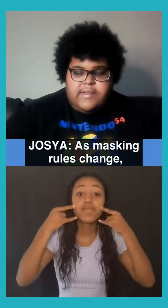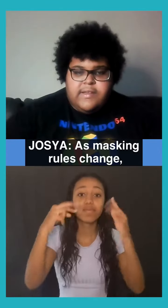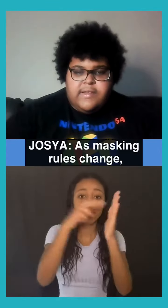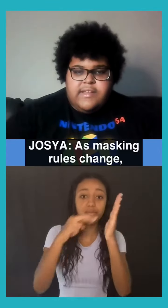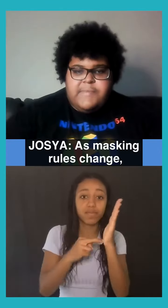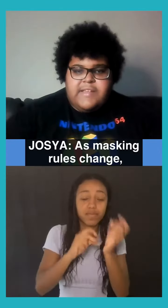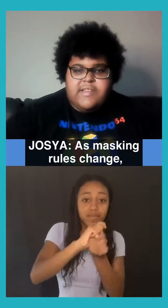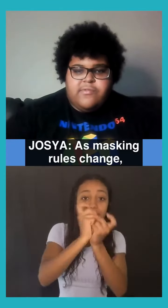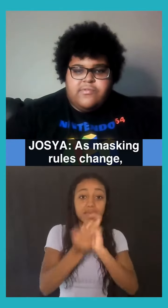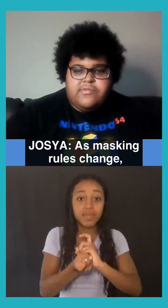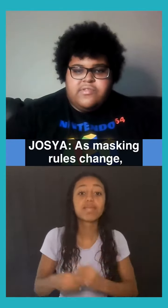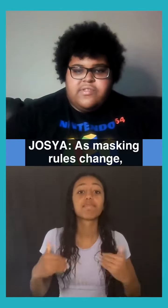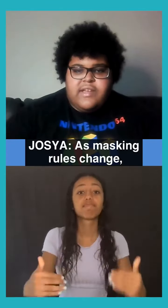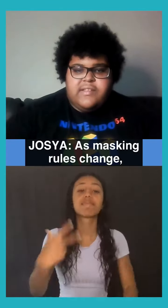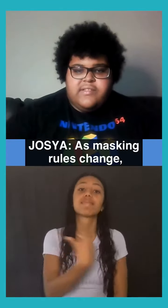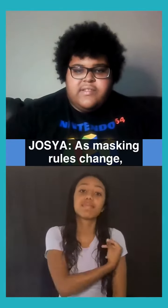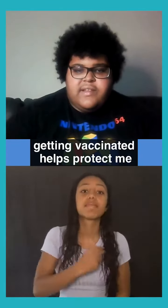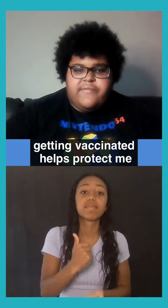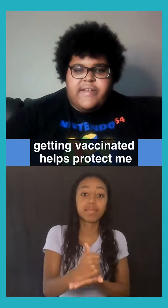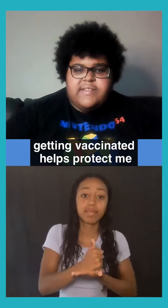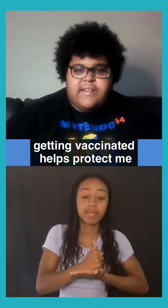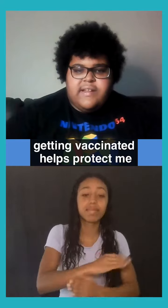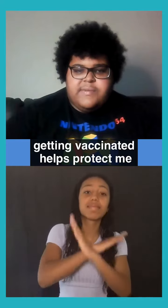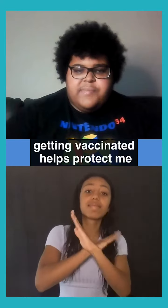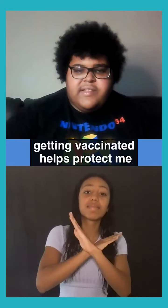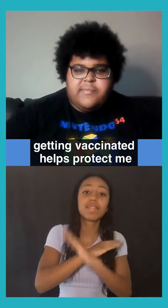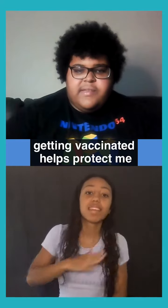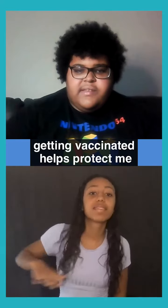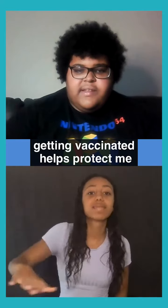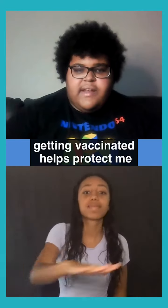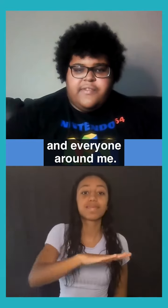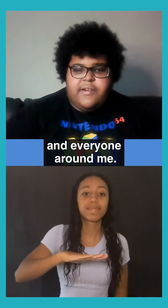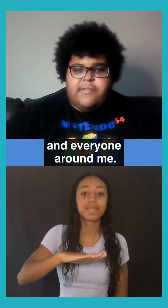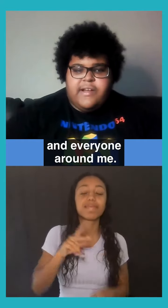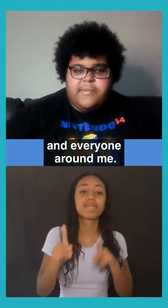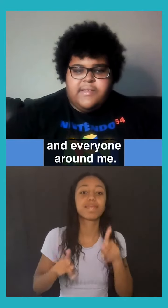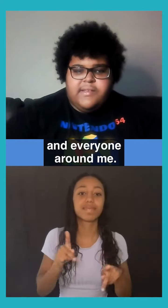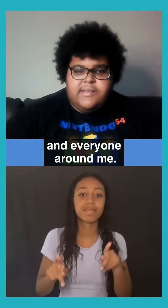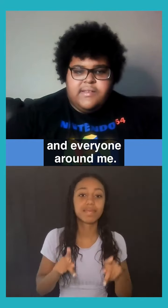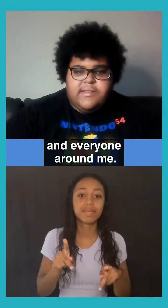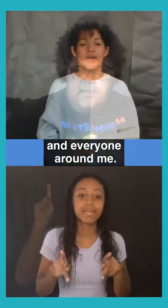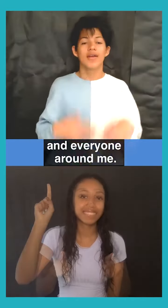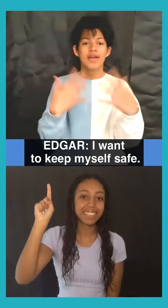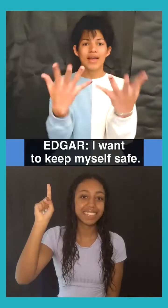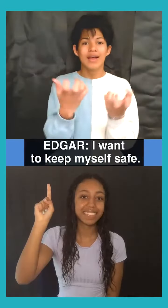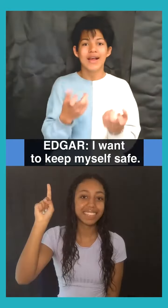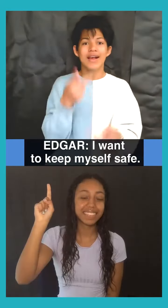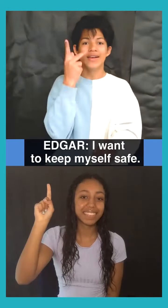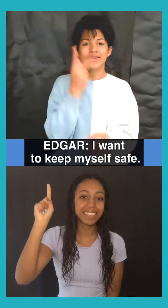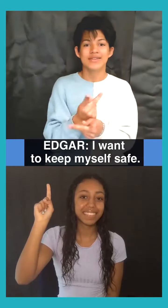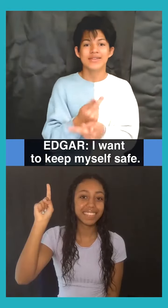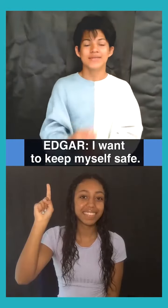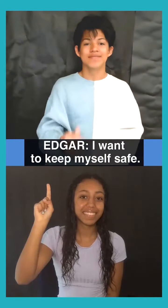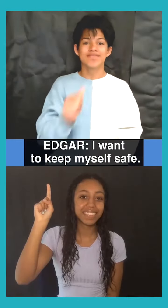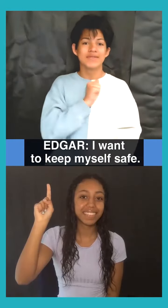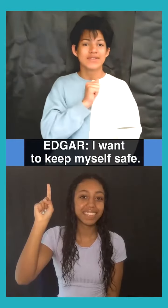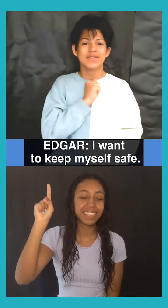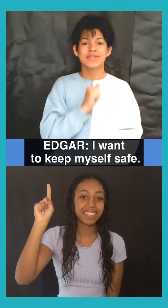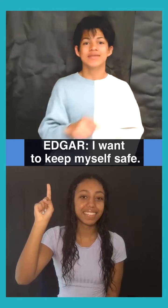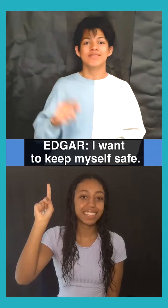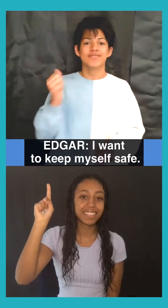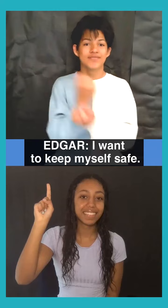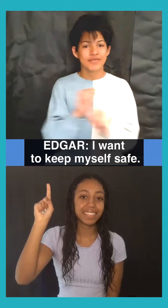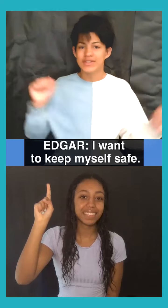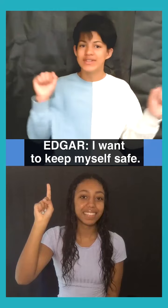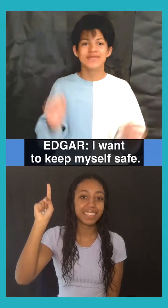Josiah. As masking rules change, getting vaccinated helps protect me and everyone around me. Edgar. I want to keep